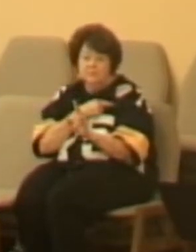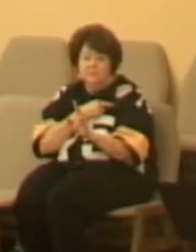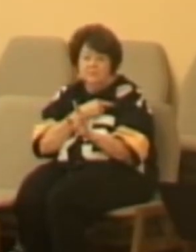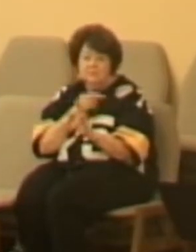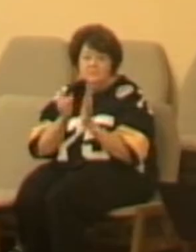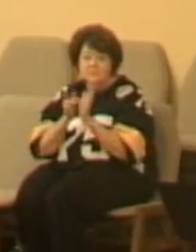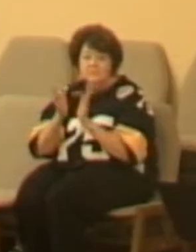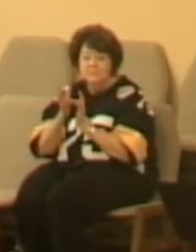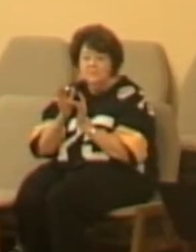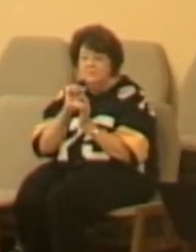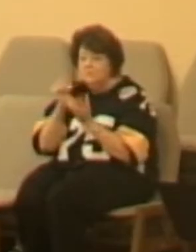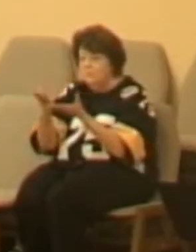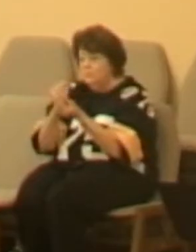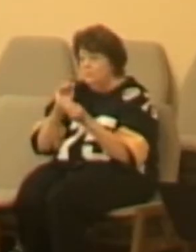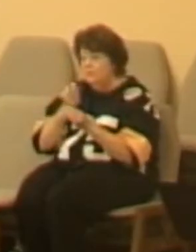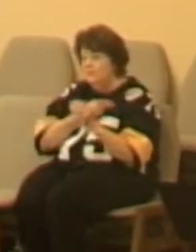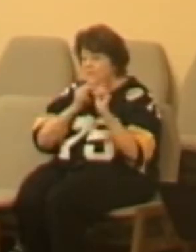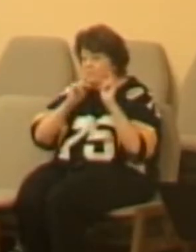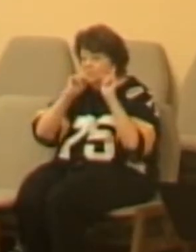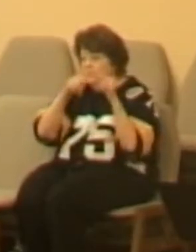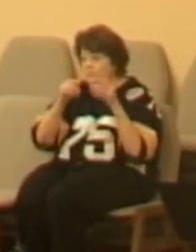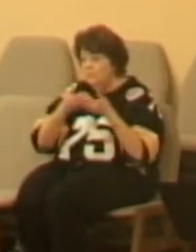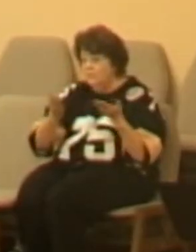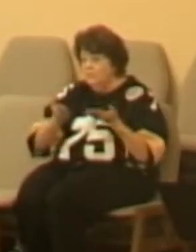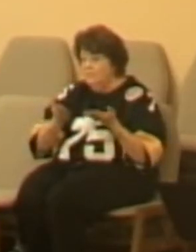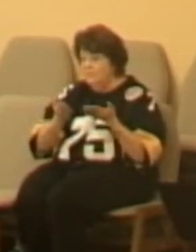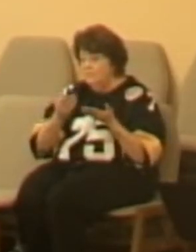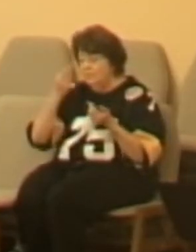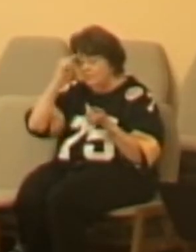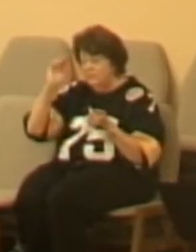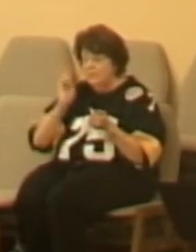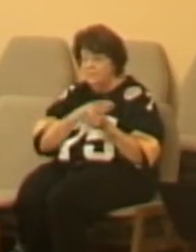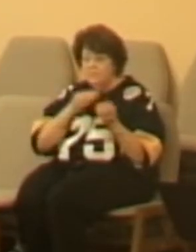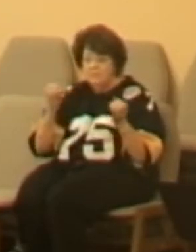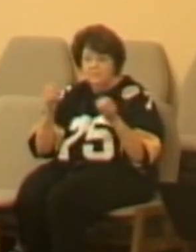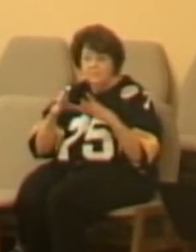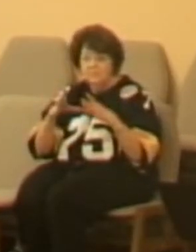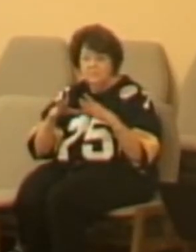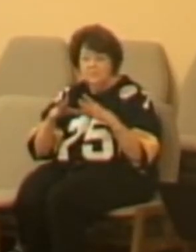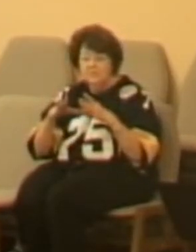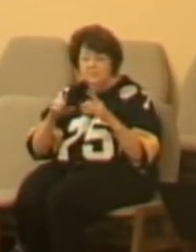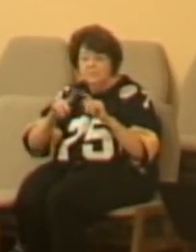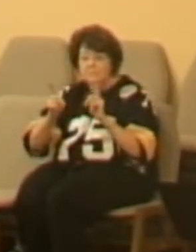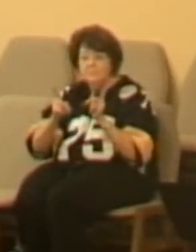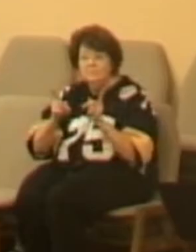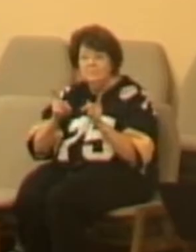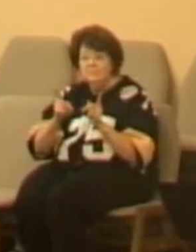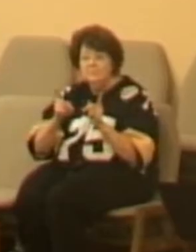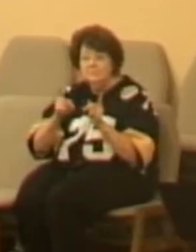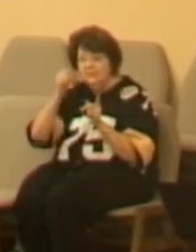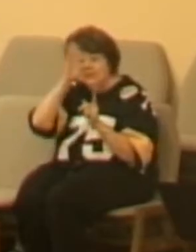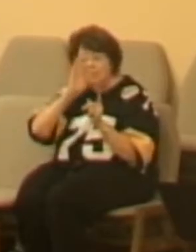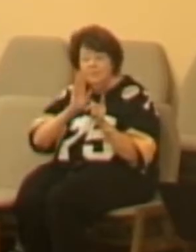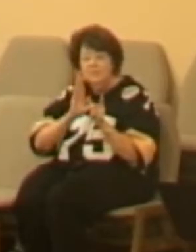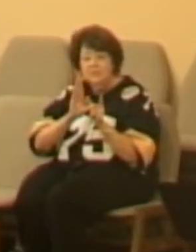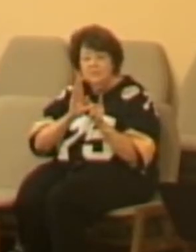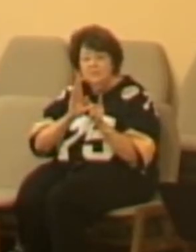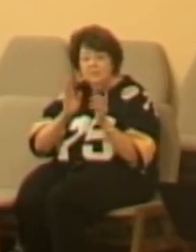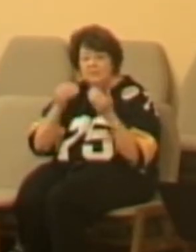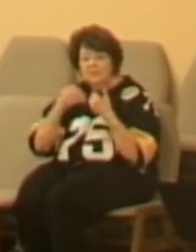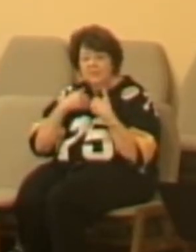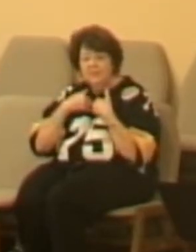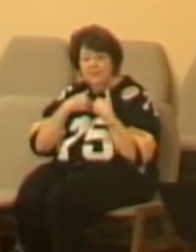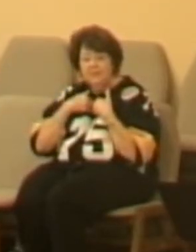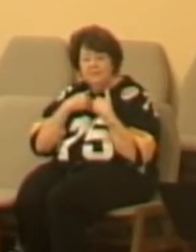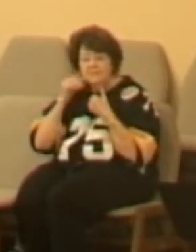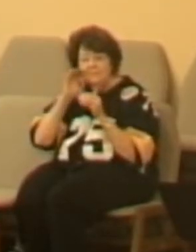there because we're afraid of what will happen if we don't. He wants us to go there because God has got in his mind a clear picture